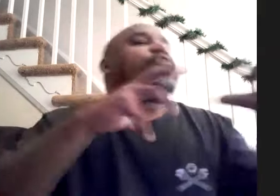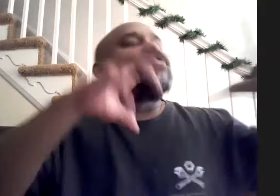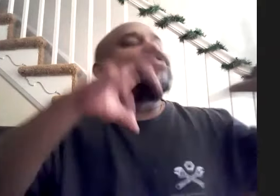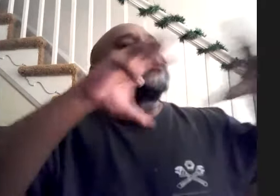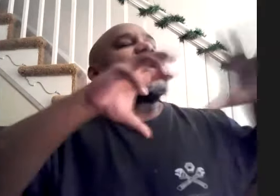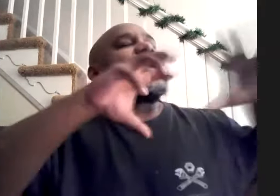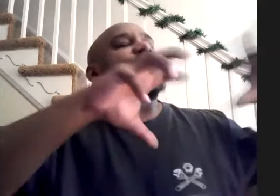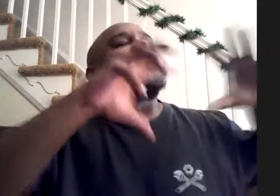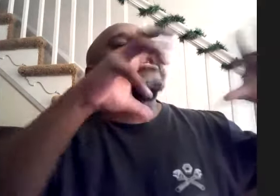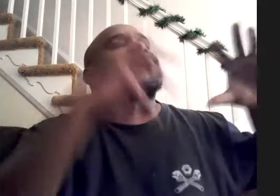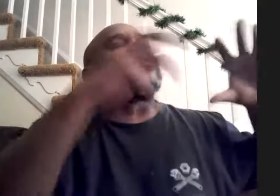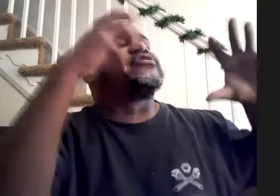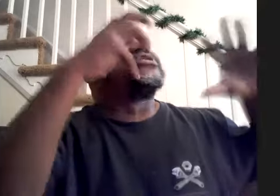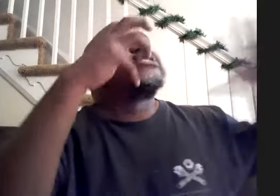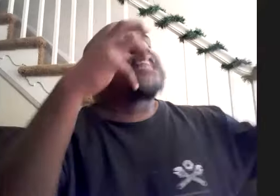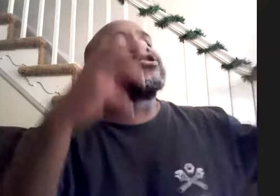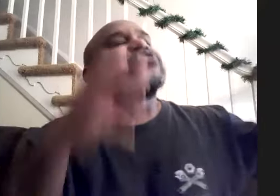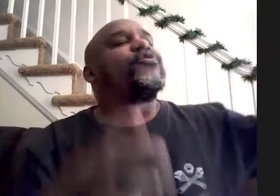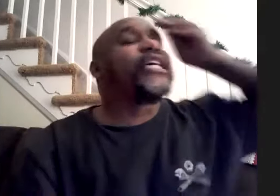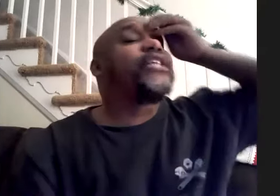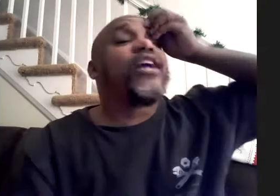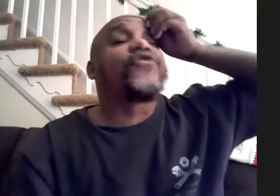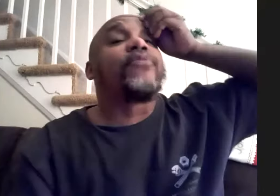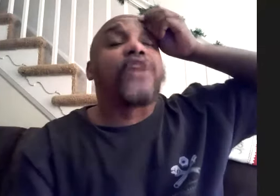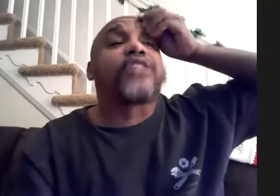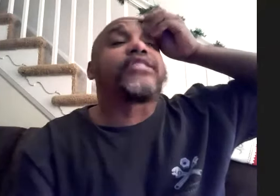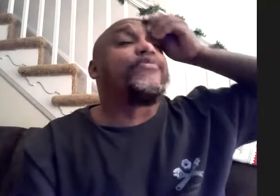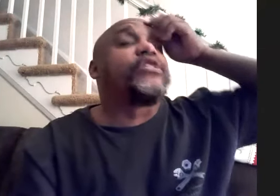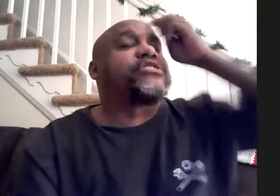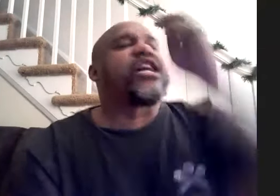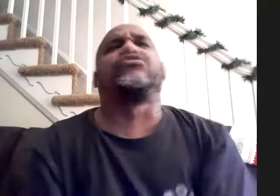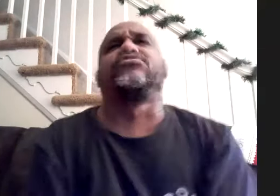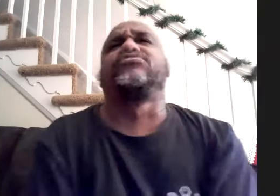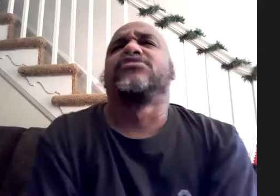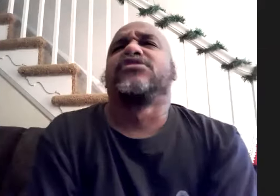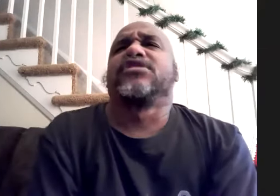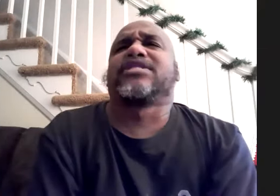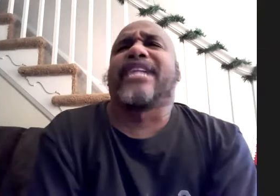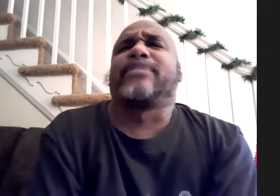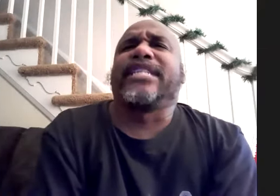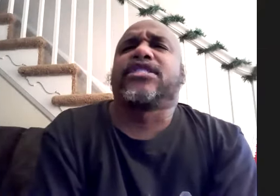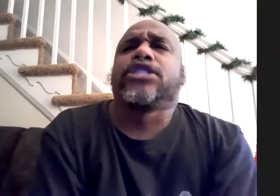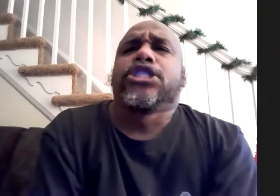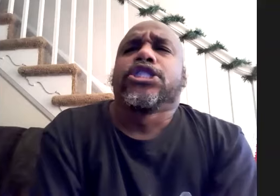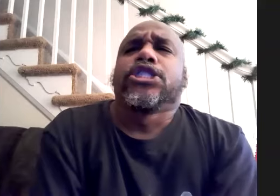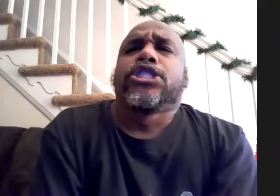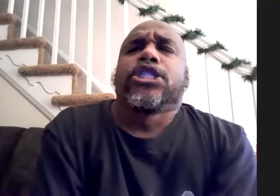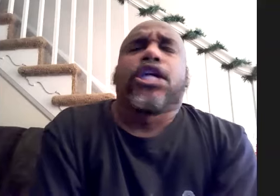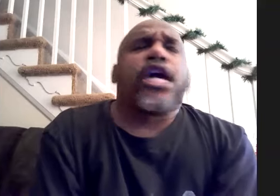you have so many different textures of what he does from a funk standpoint it's like oh this guy's a beast and